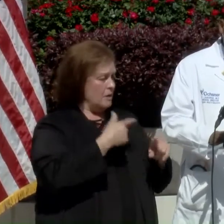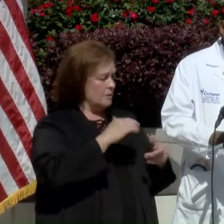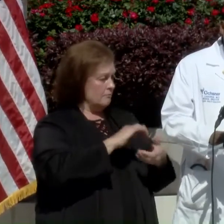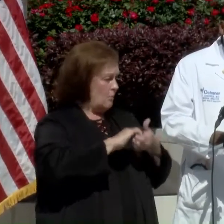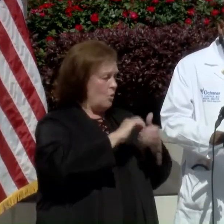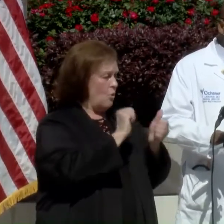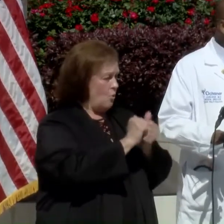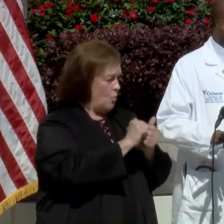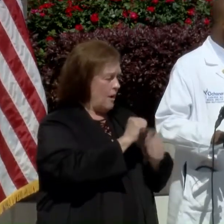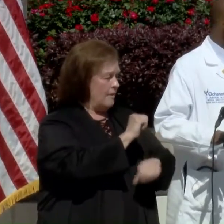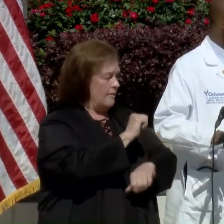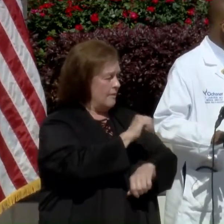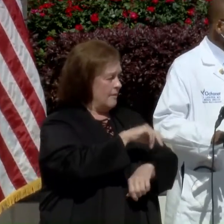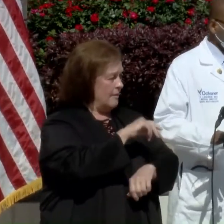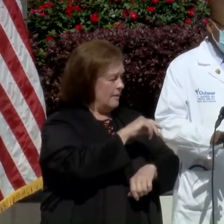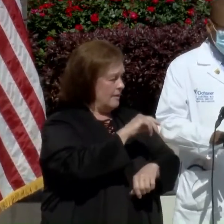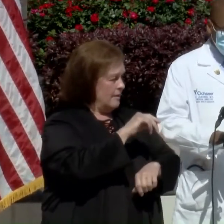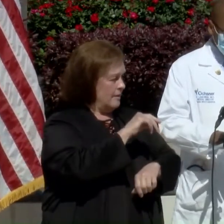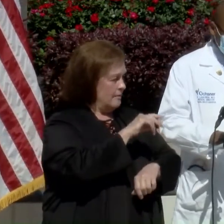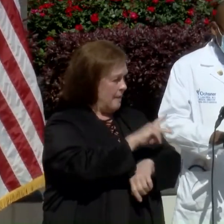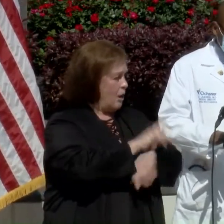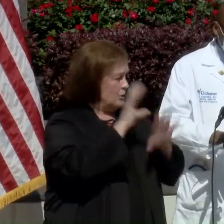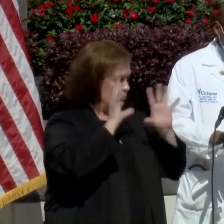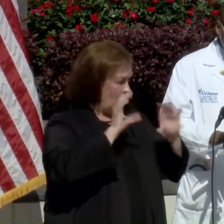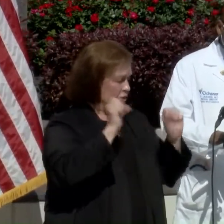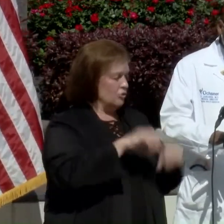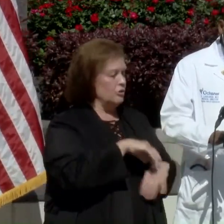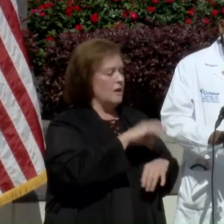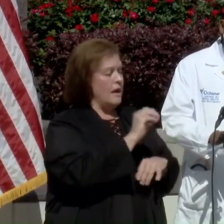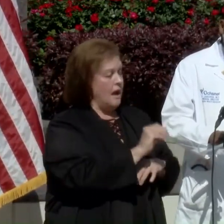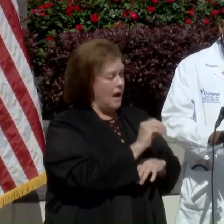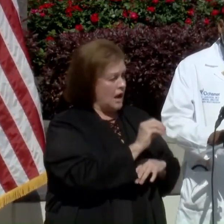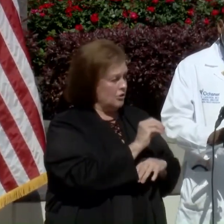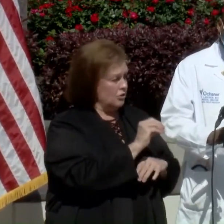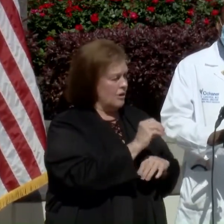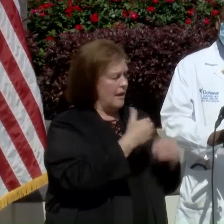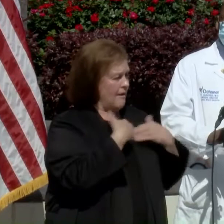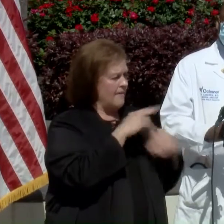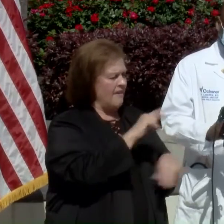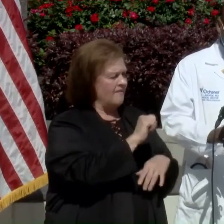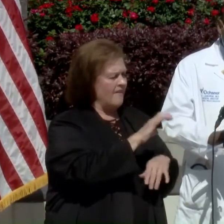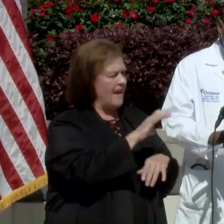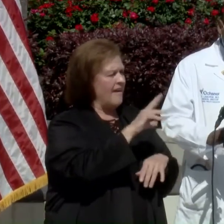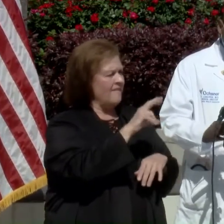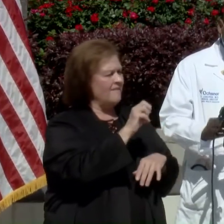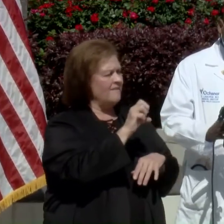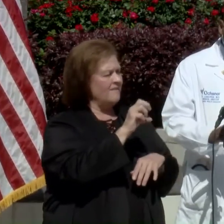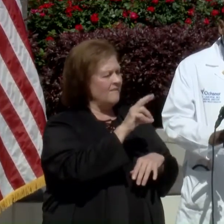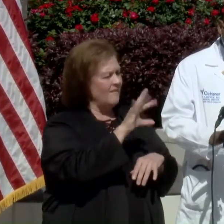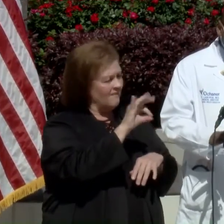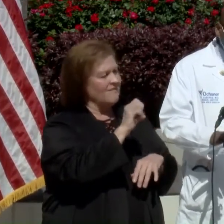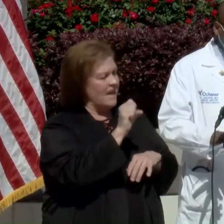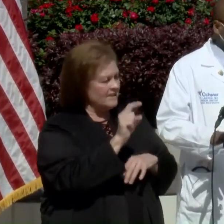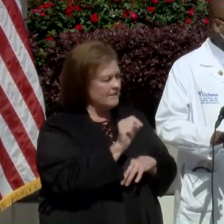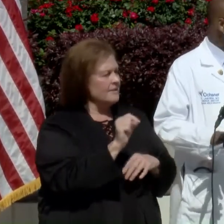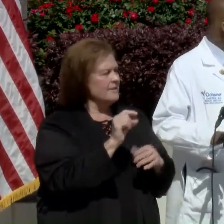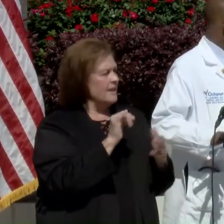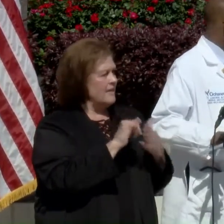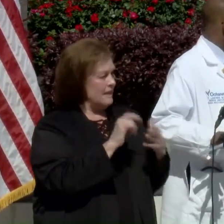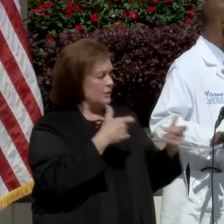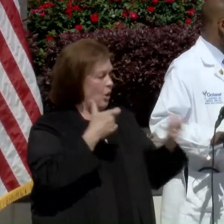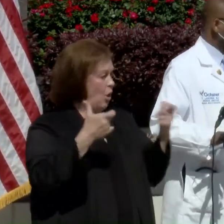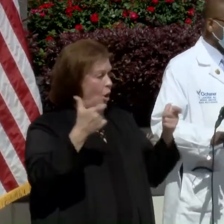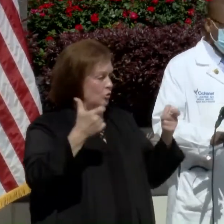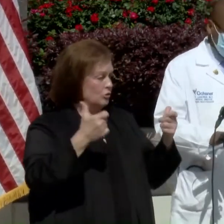president, Austin recently hosted the VaxFest, which to date has been the largest mass vaccination